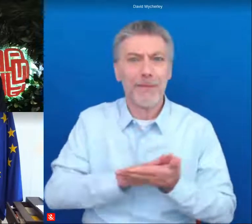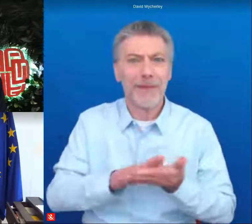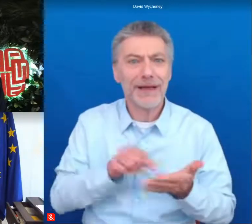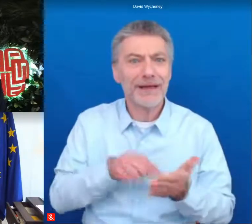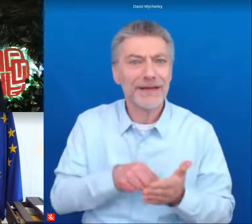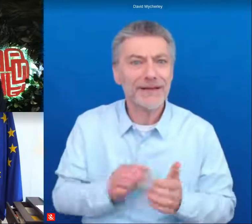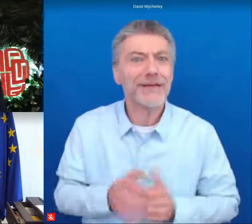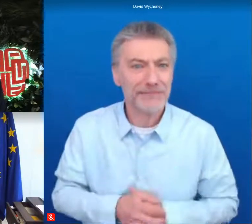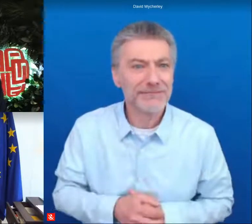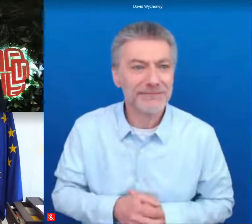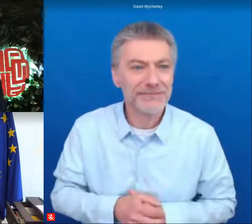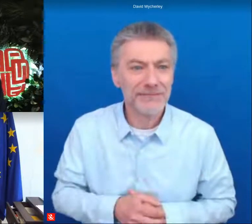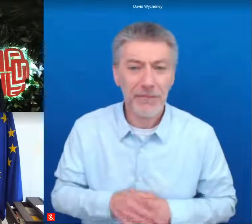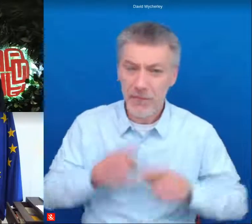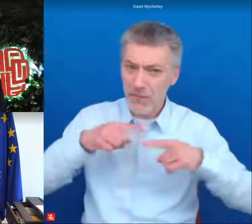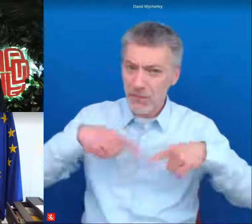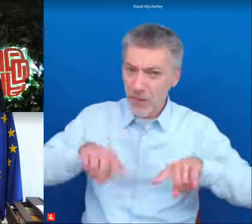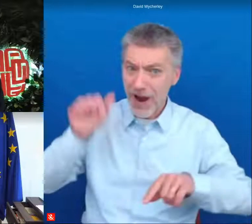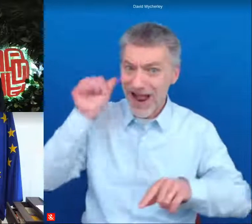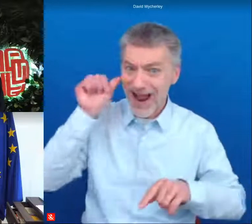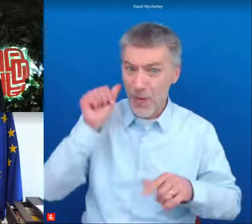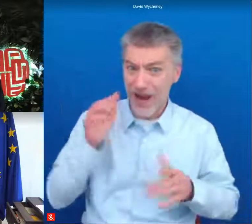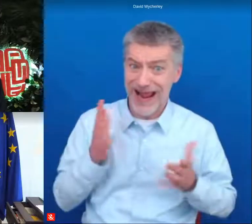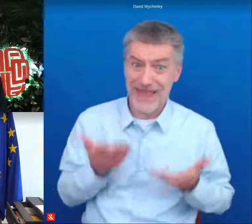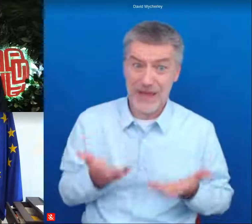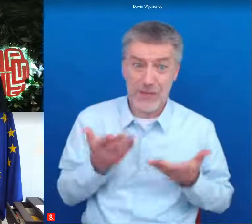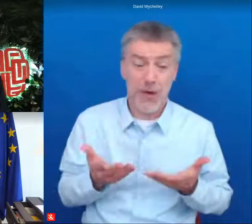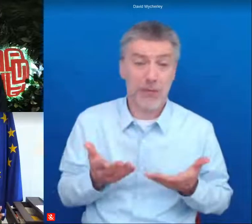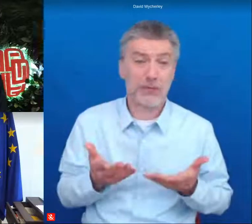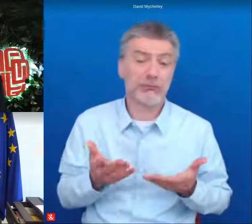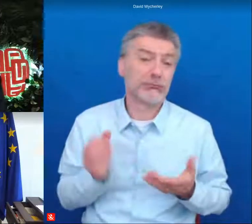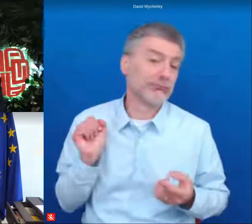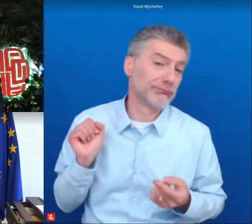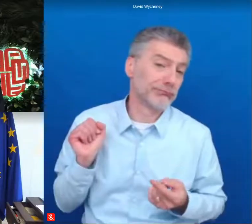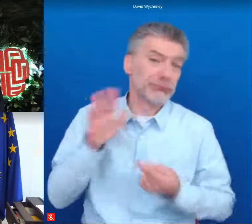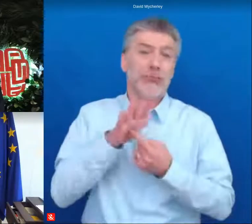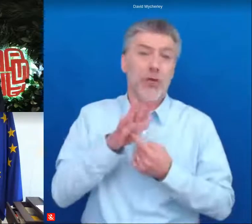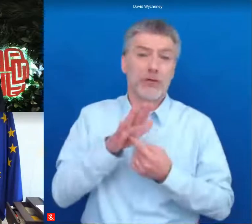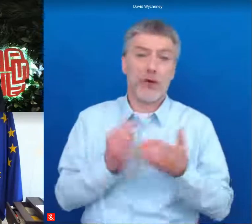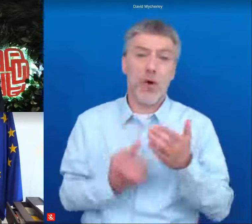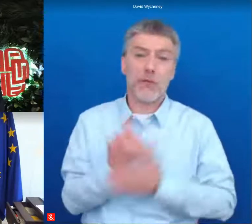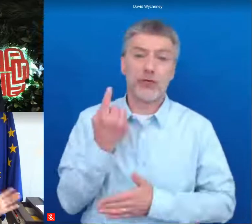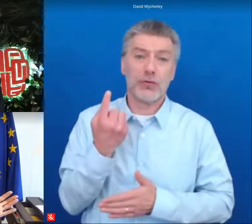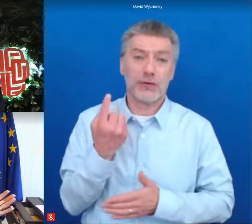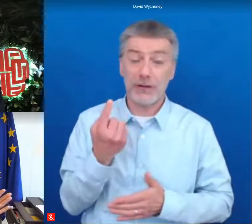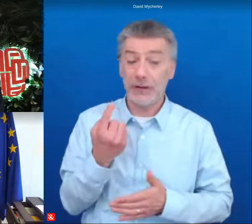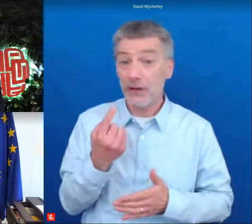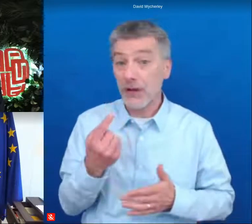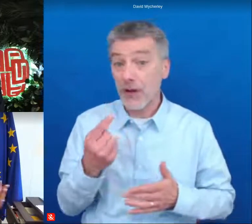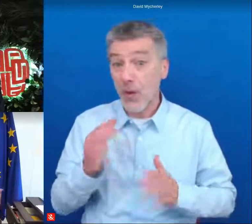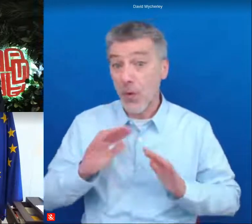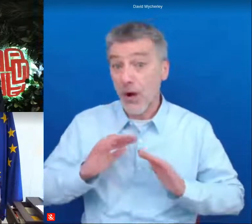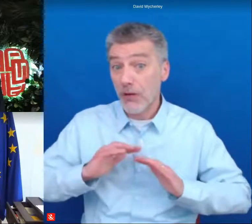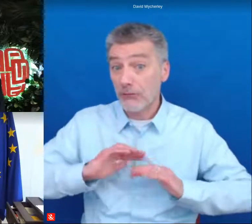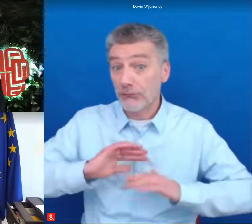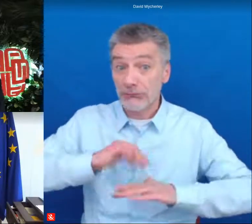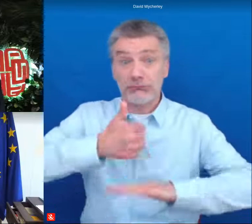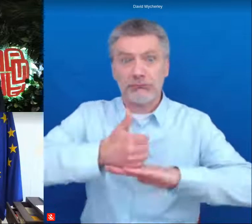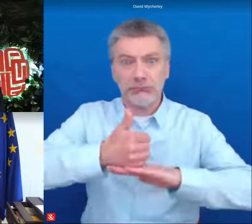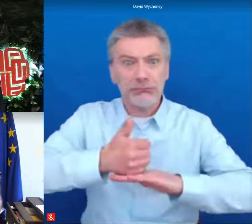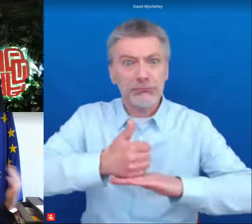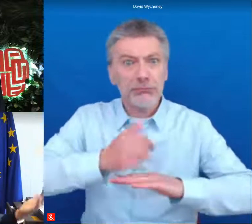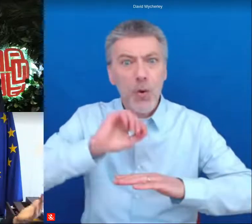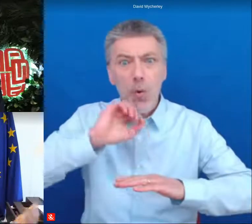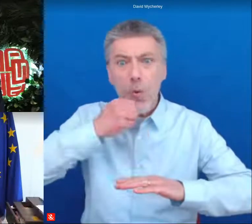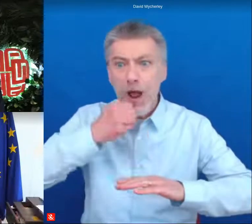aware that we are that a crucial moment where the recovery may be done in a k-shape some regions some people